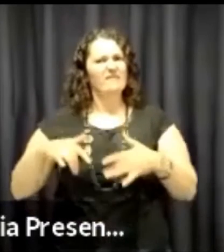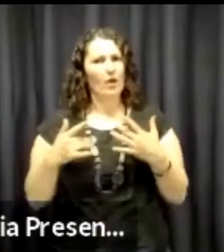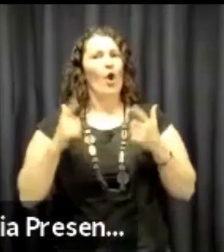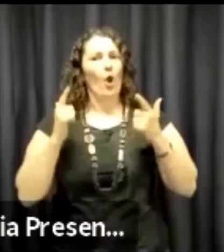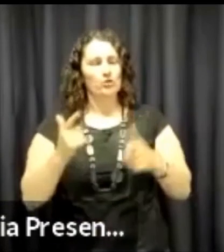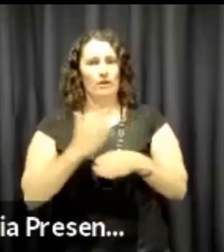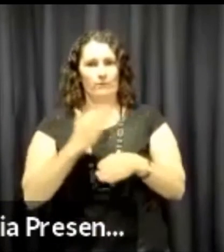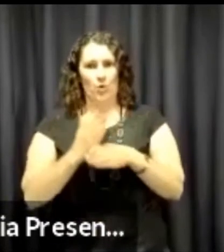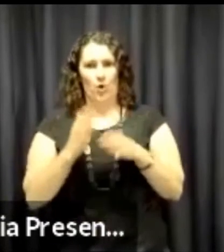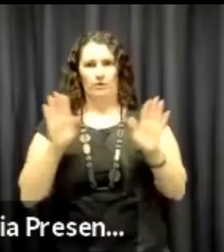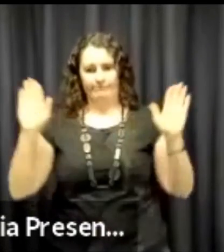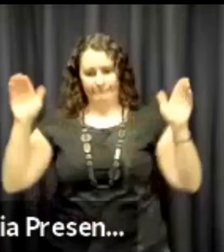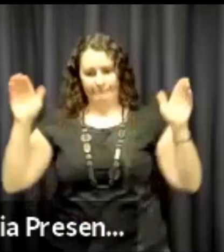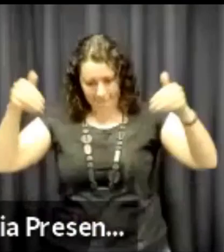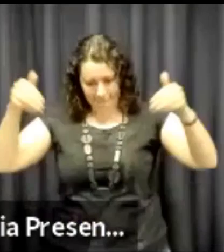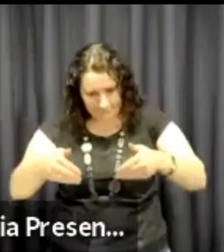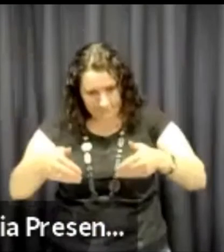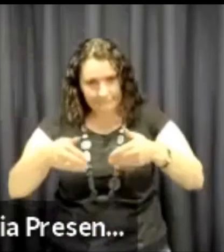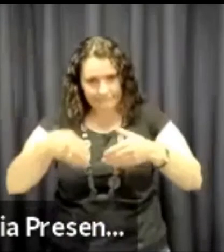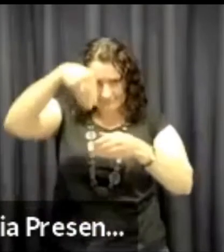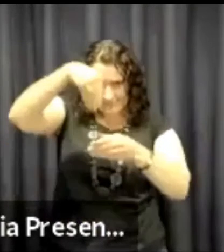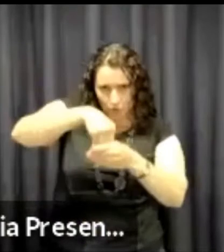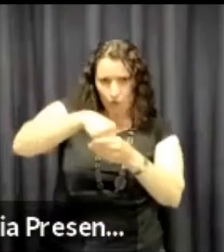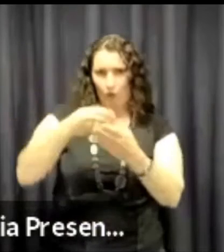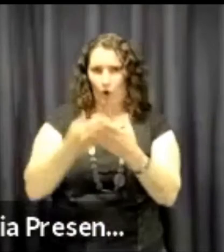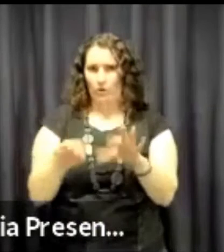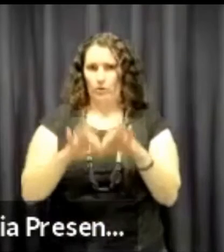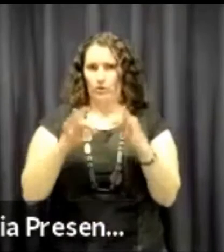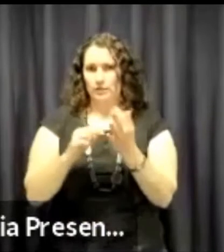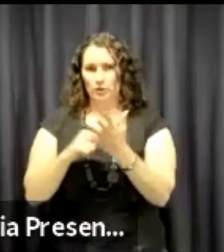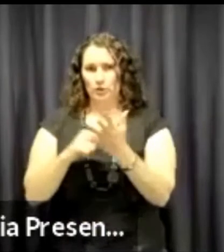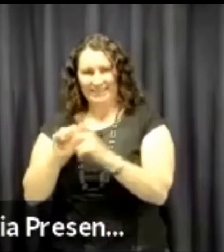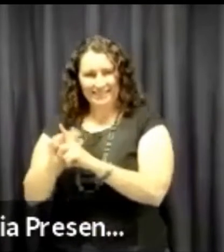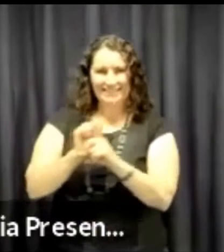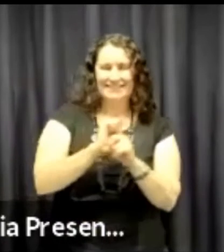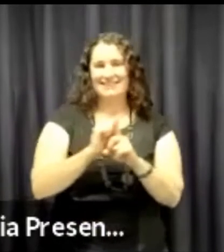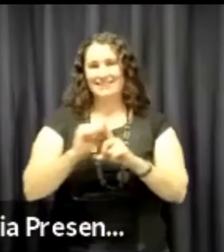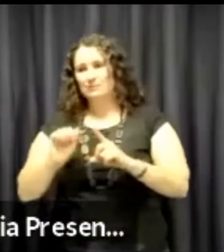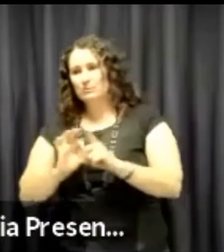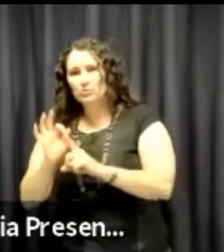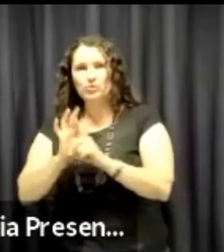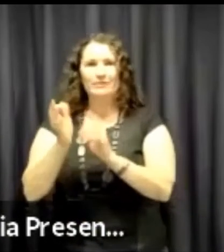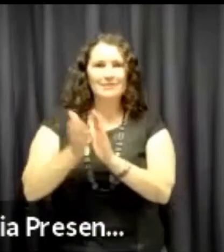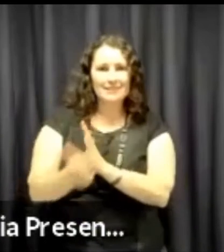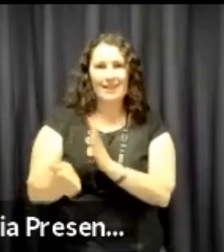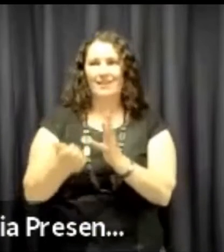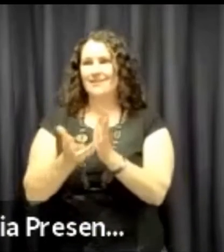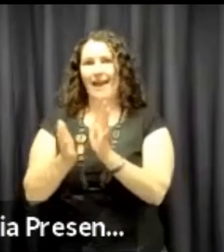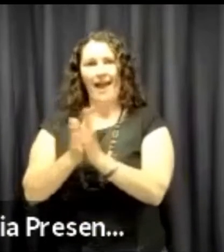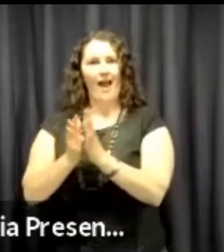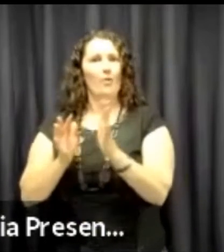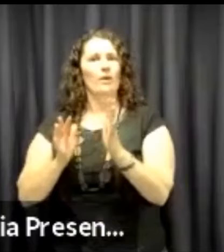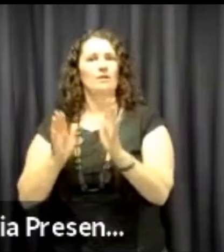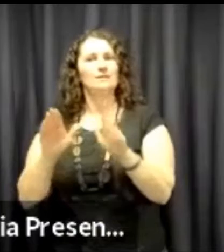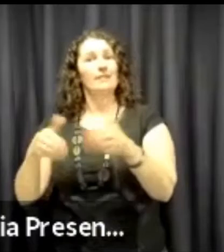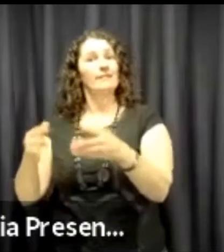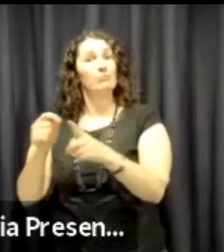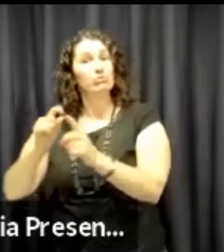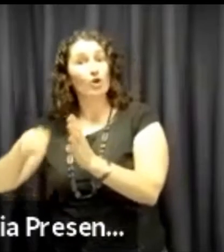and strong, and this year I feel a lot of work has focused in an insular manner, if you like, to increase the